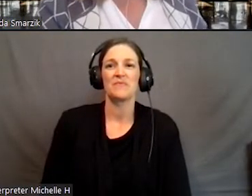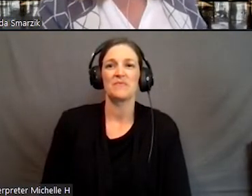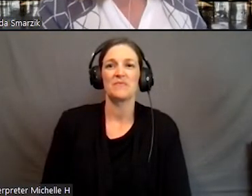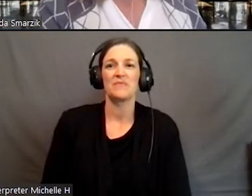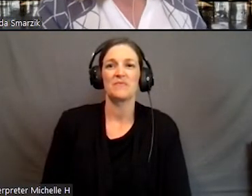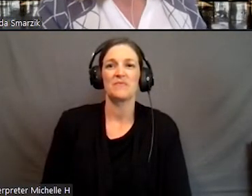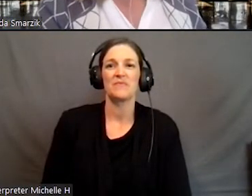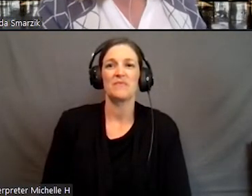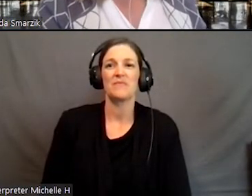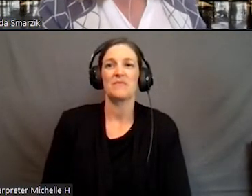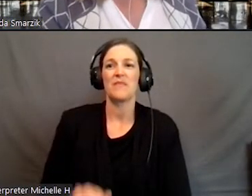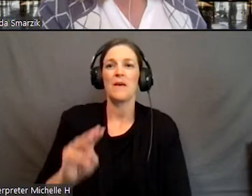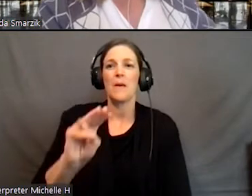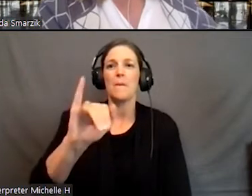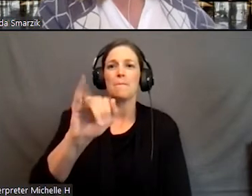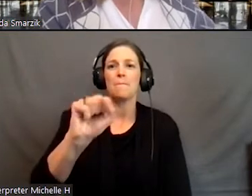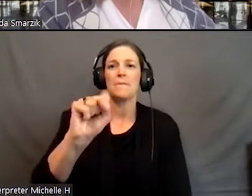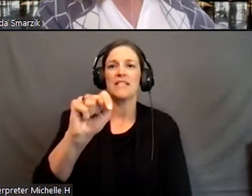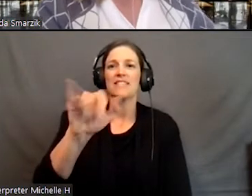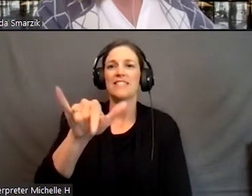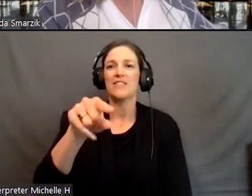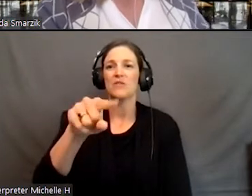And Misty, you're muted.